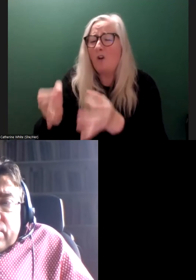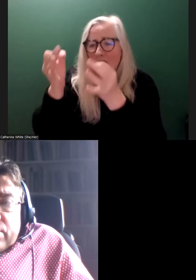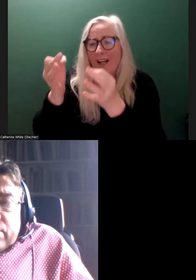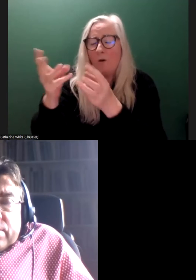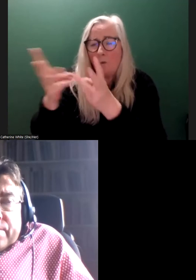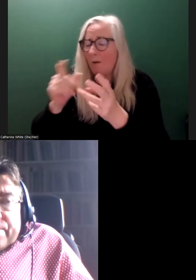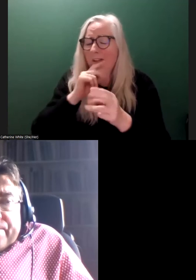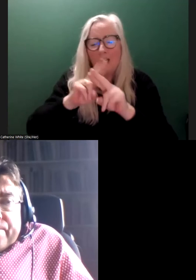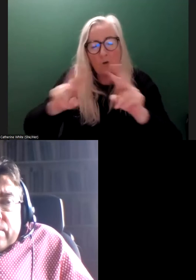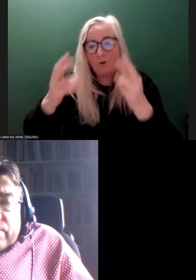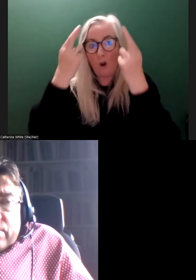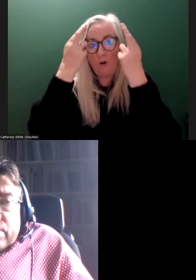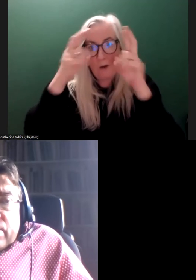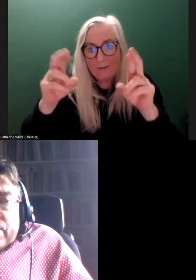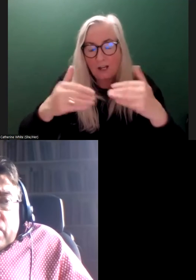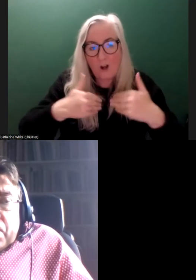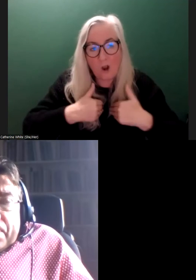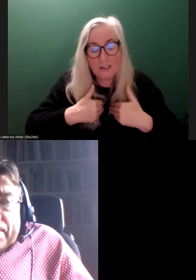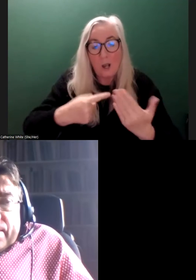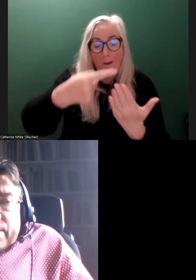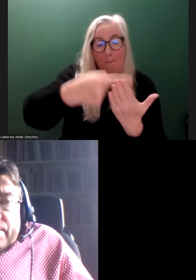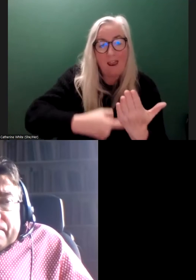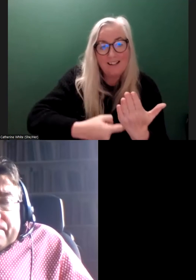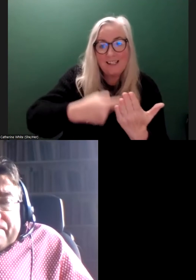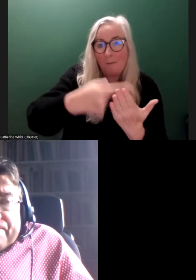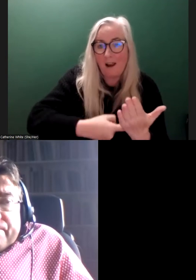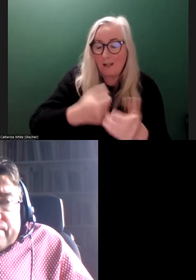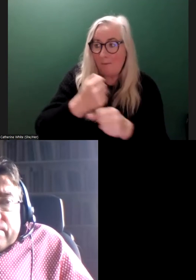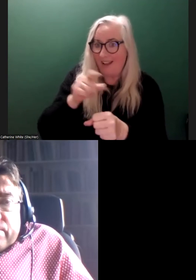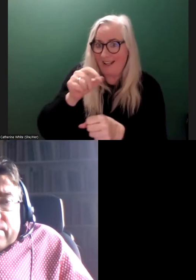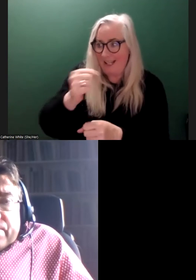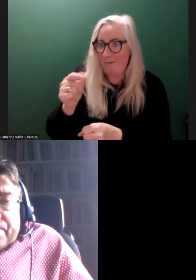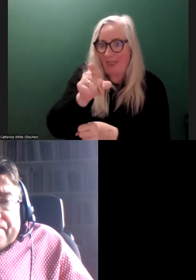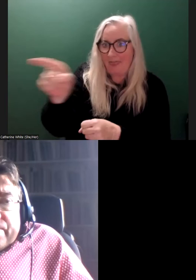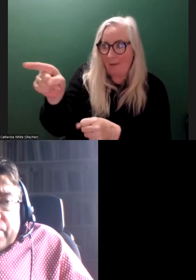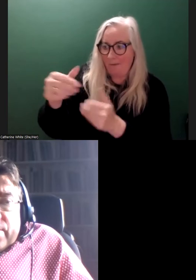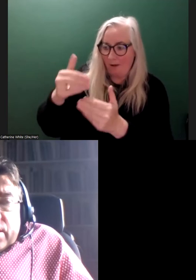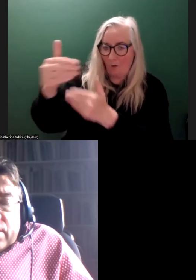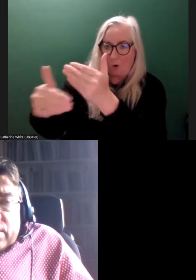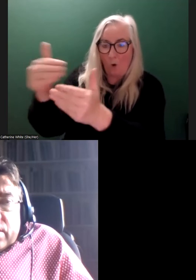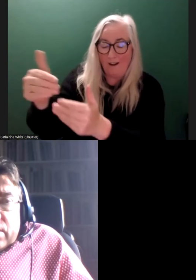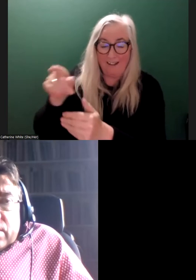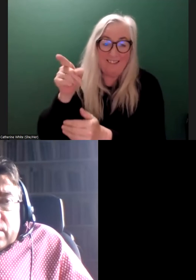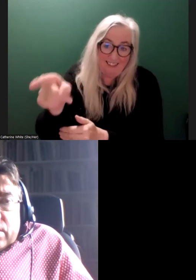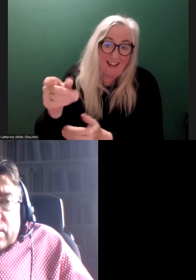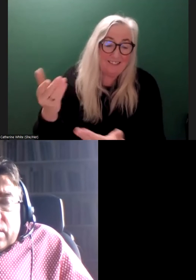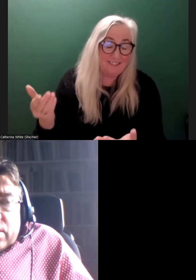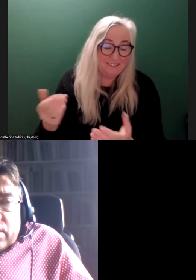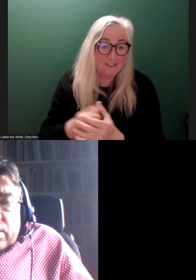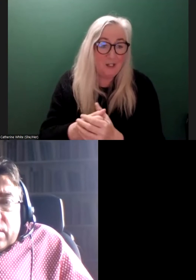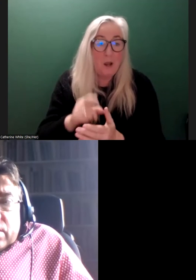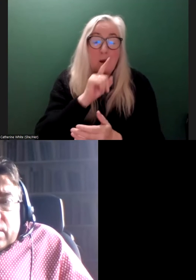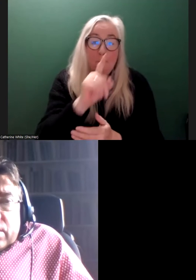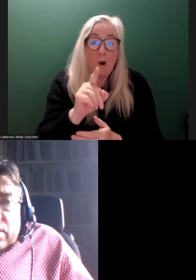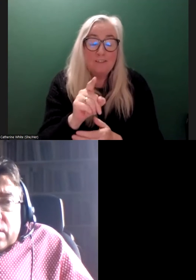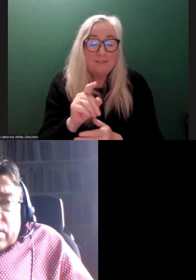organizations. And when they shape policy, the policy would always be about keeping themselves going. And that's very important. You have to. That's what it is. But I think the gaslighting